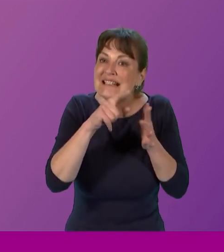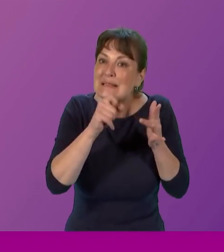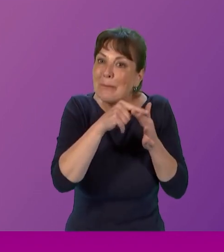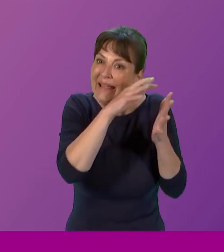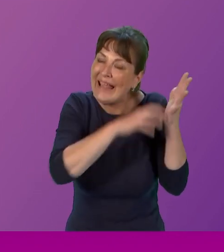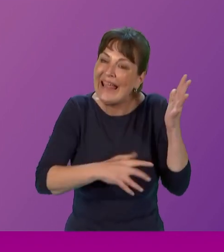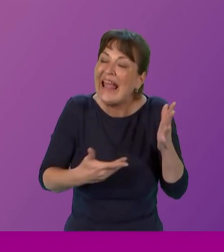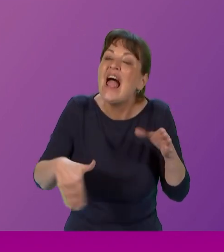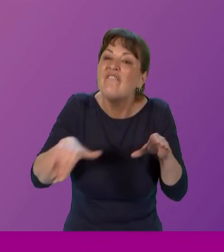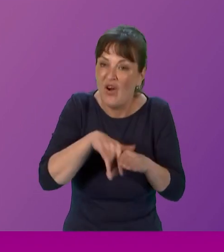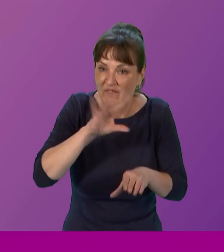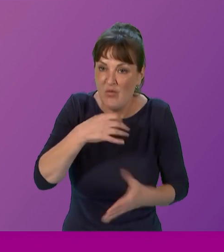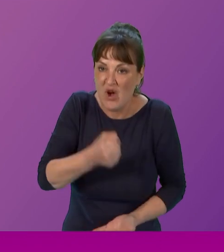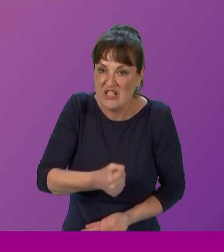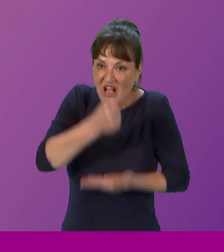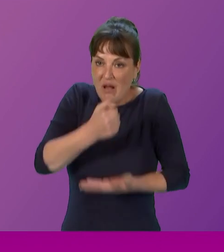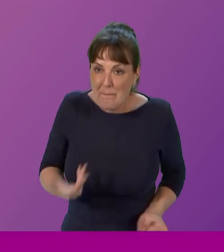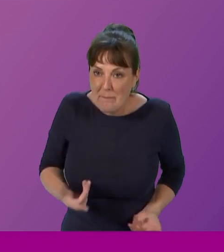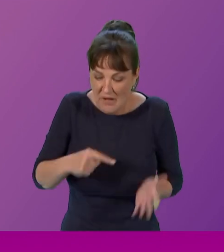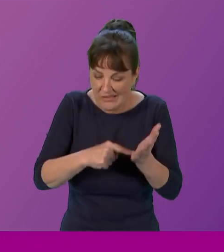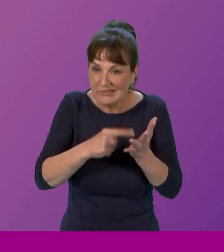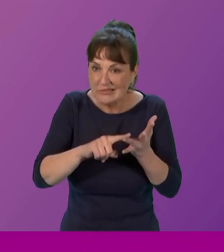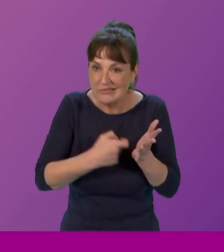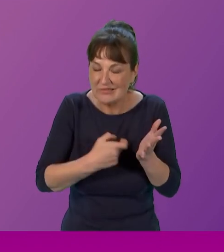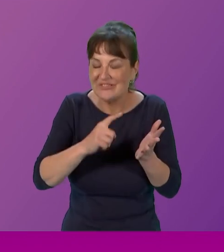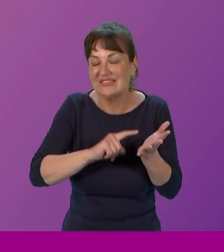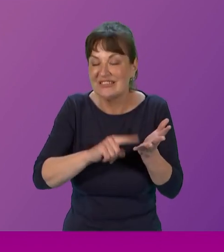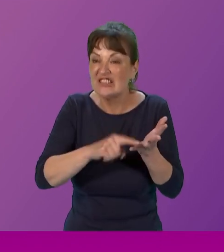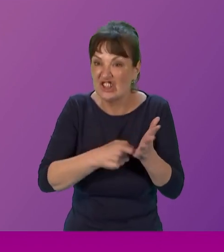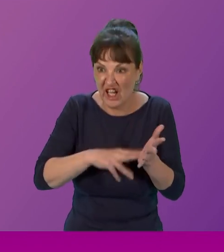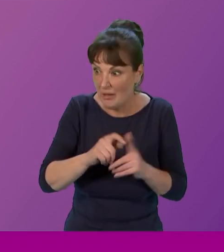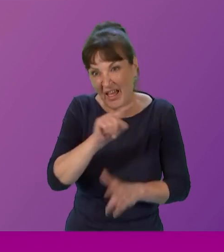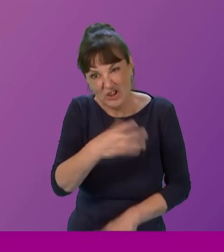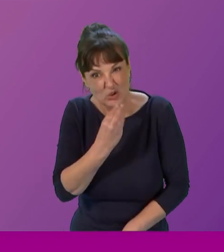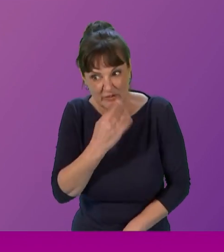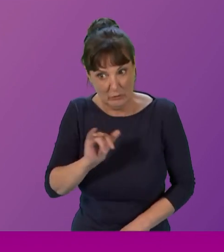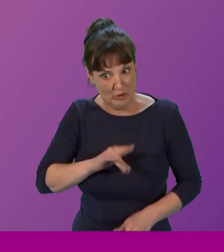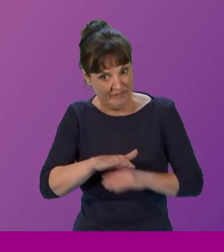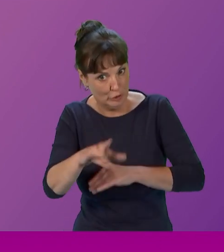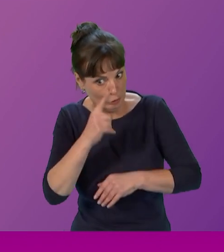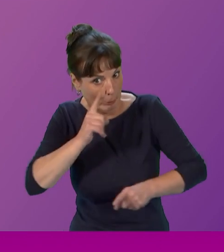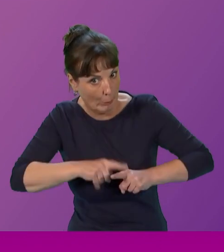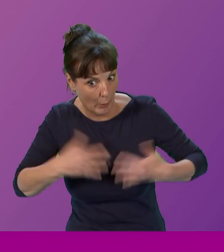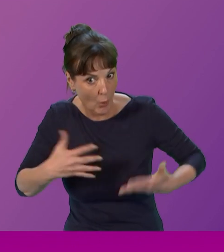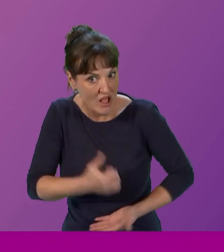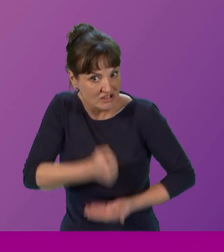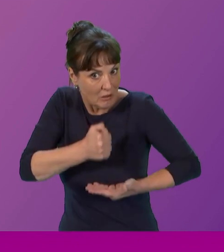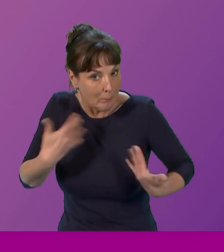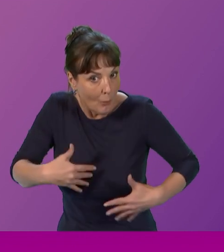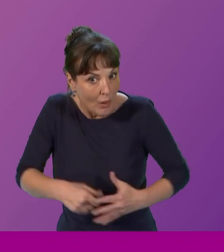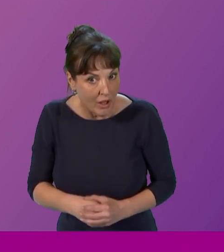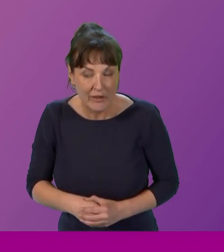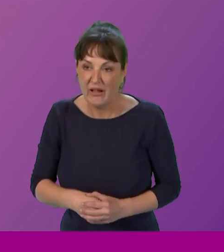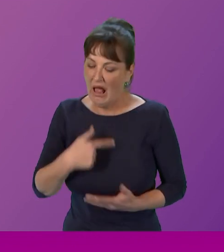which is quite handy, because it might be the only thing we've got to eat in the future. Yeah. And actually, it's quite good. I'm going keep that. So that